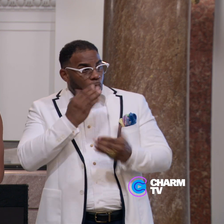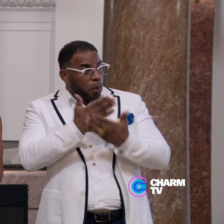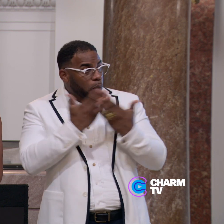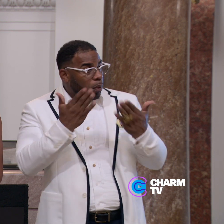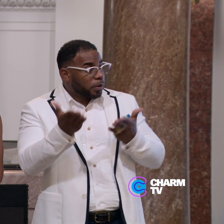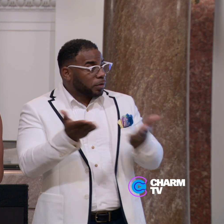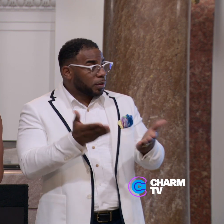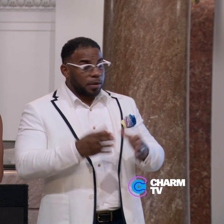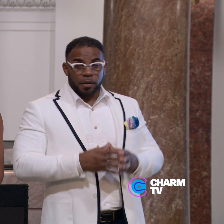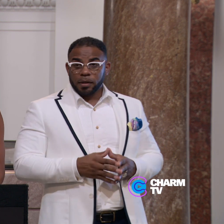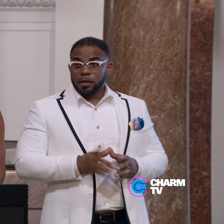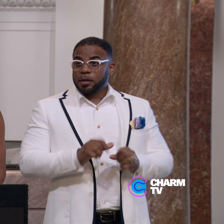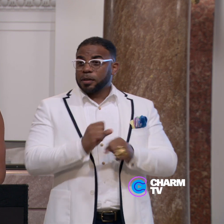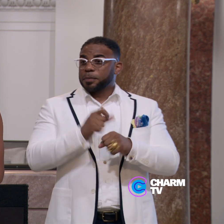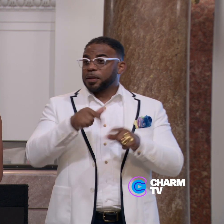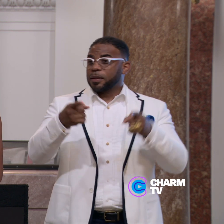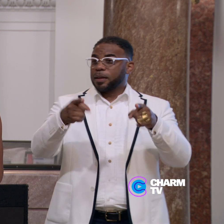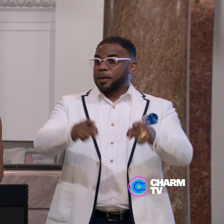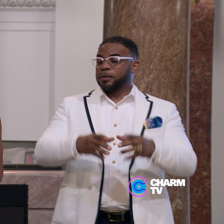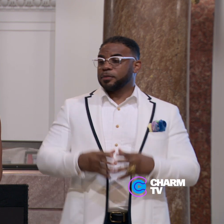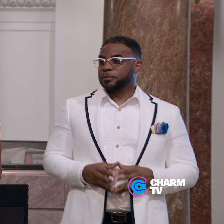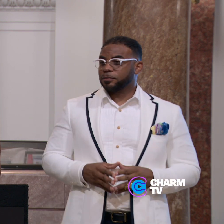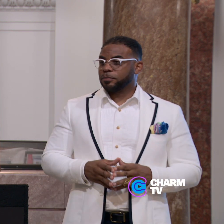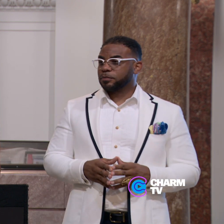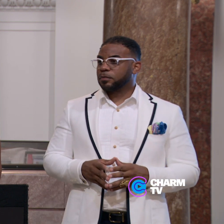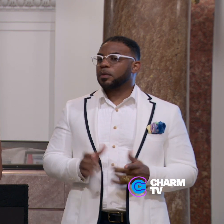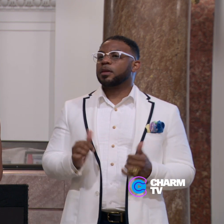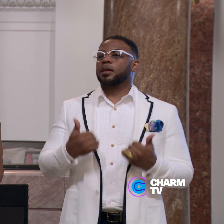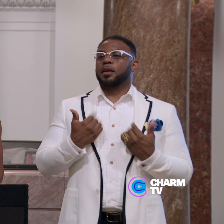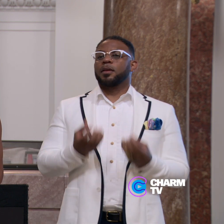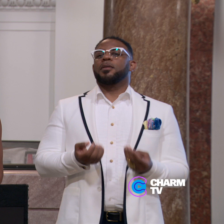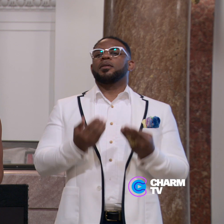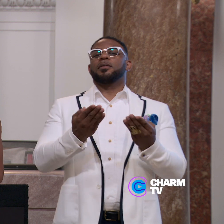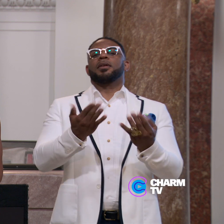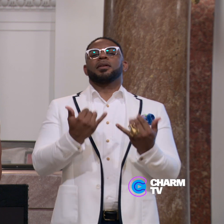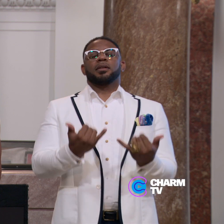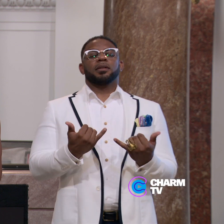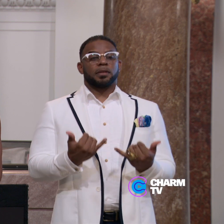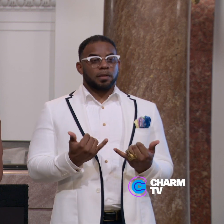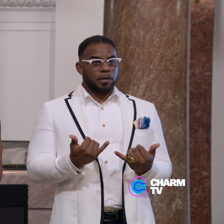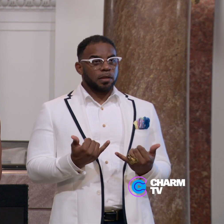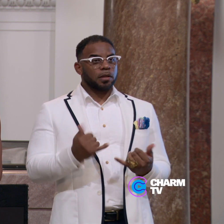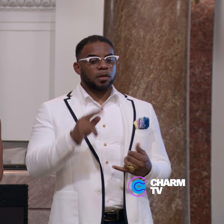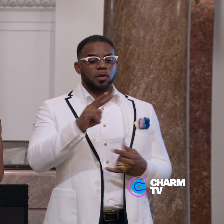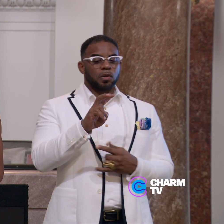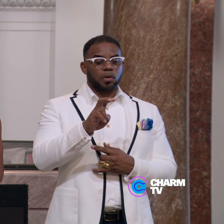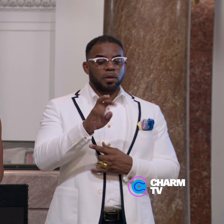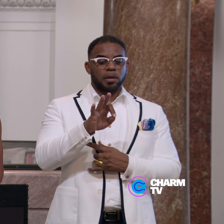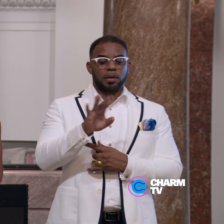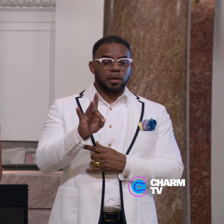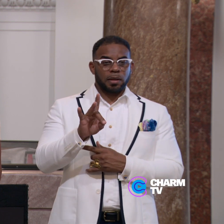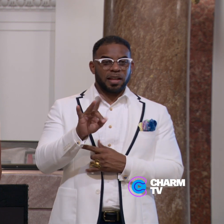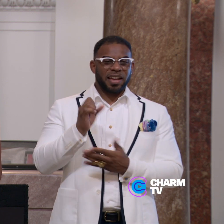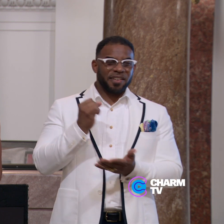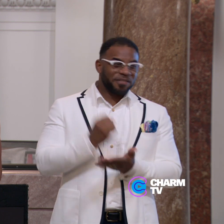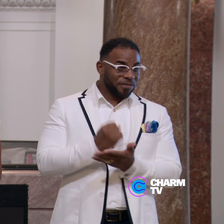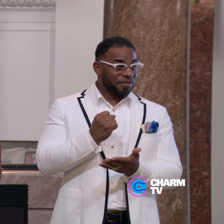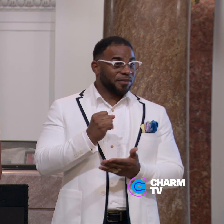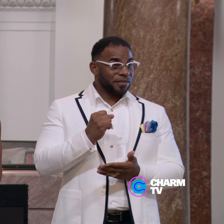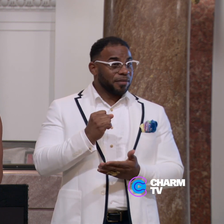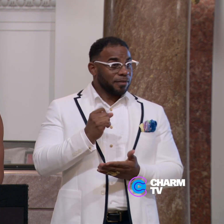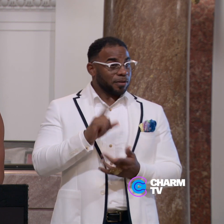Services to make this happen. We have provided to date 298 vouchers